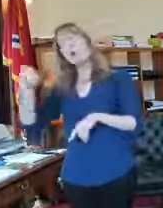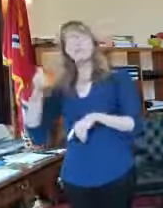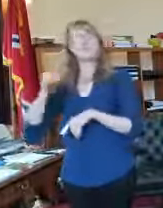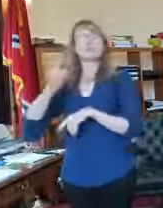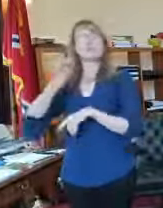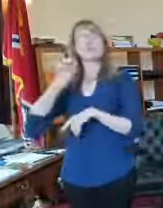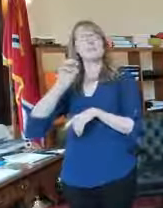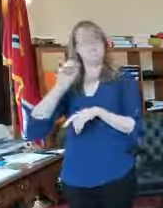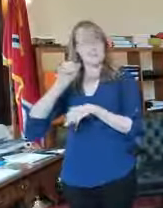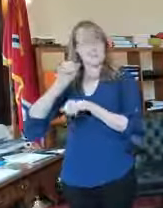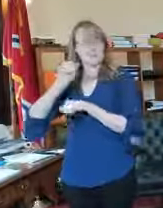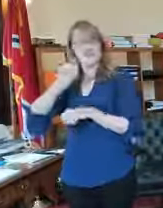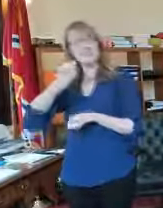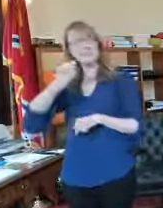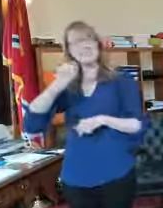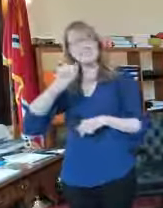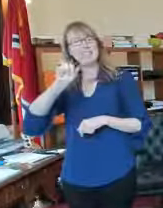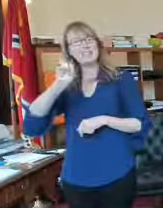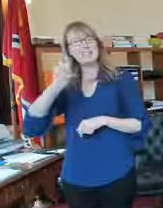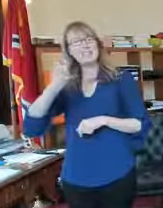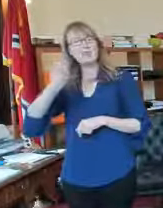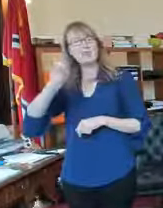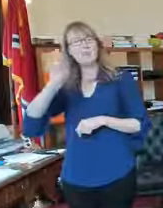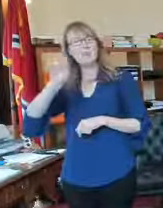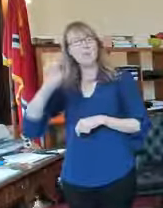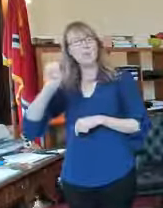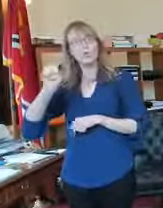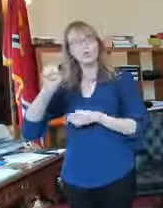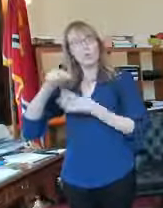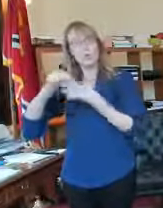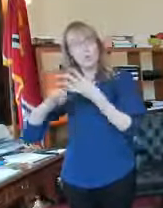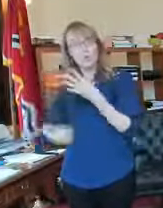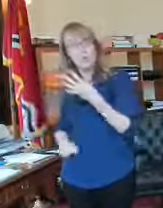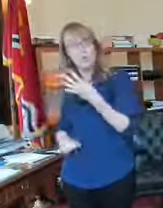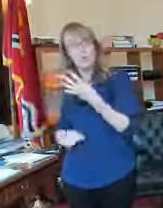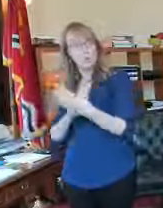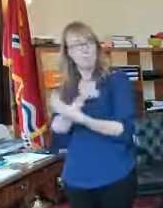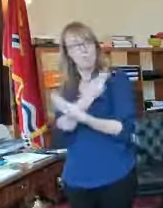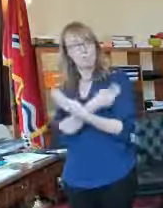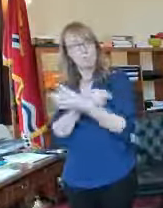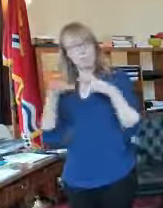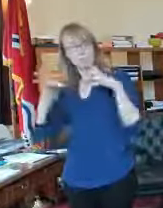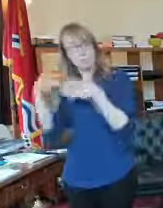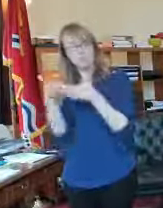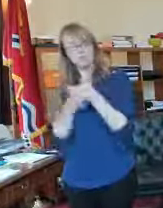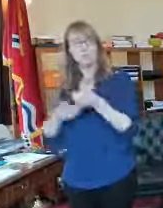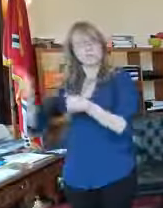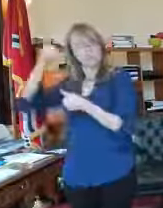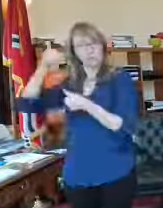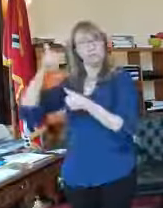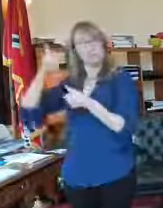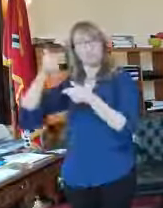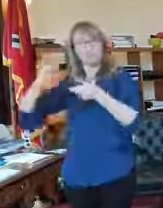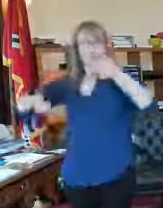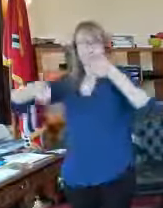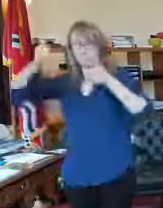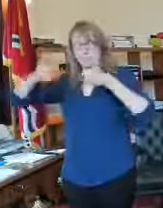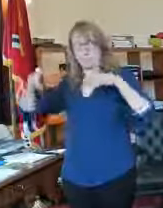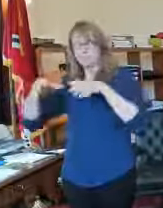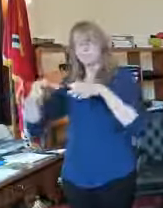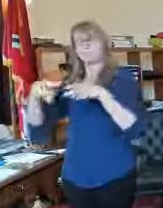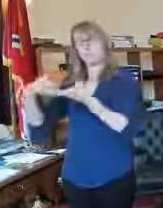city of st. Louis and st. Louis County so we came together on these standards which are